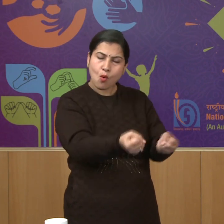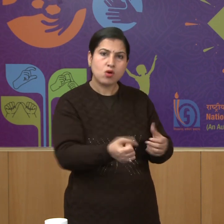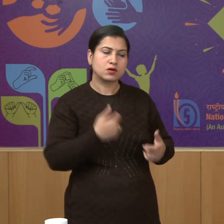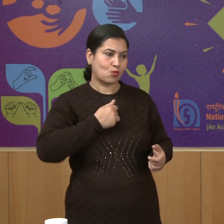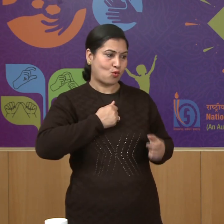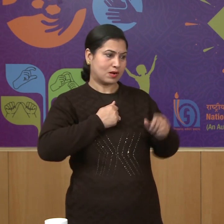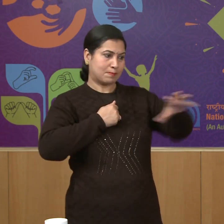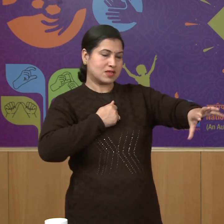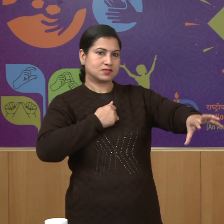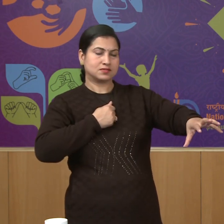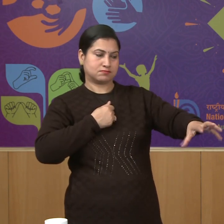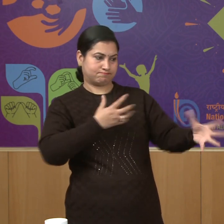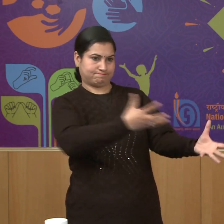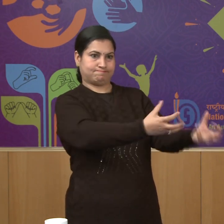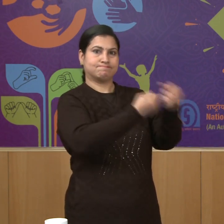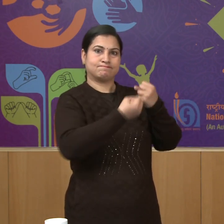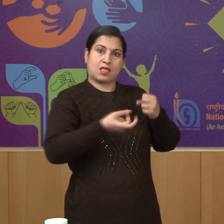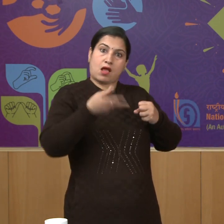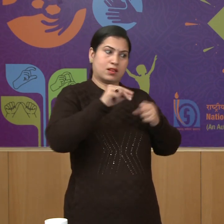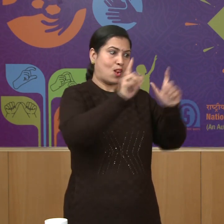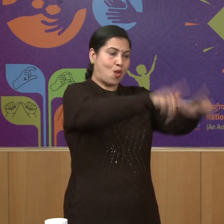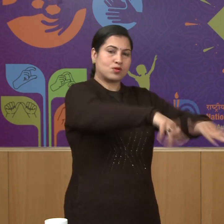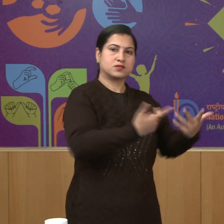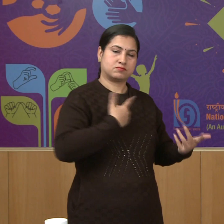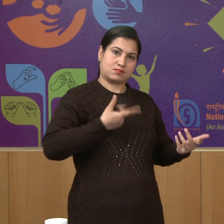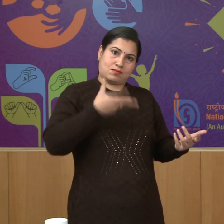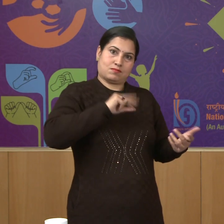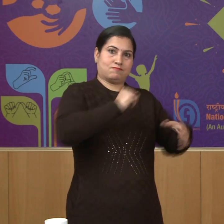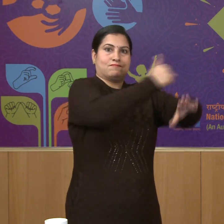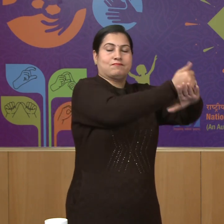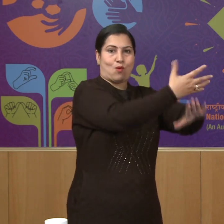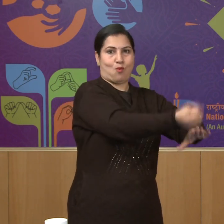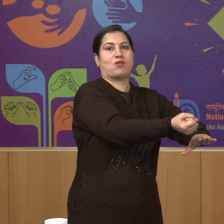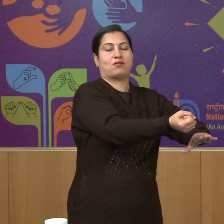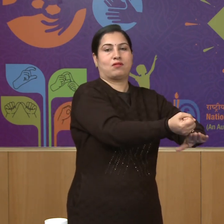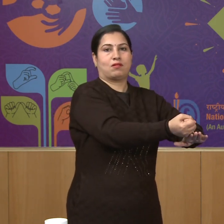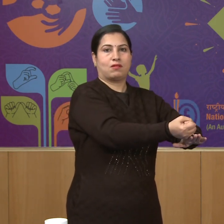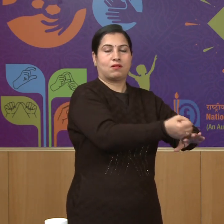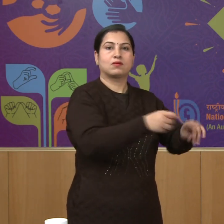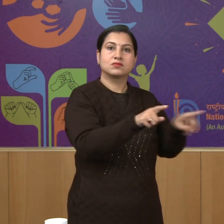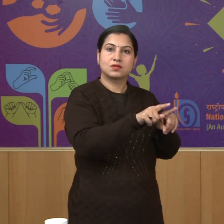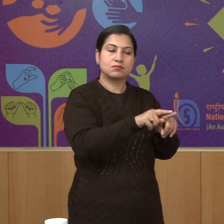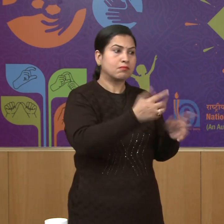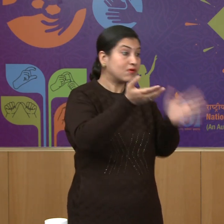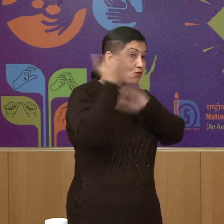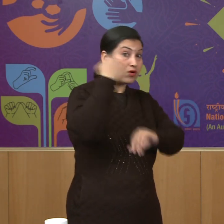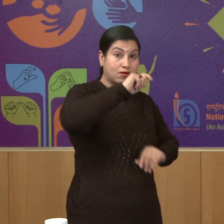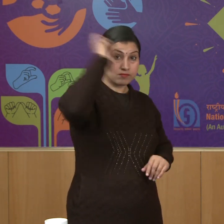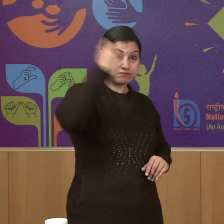regain her state of Chhansi that had been taken away from